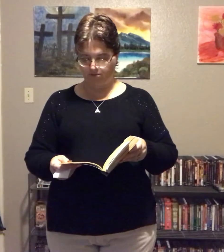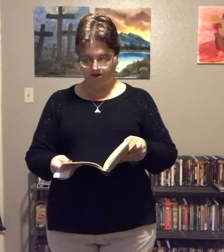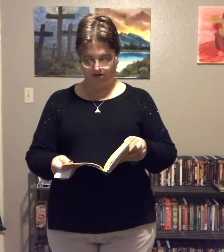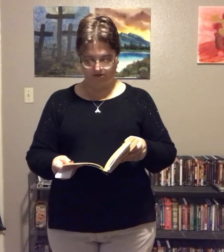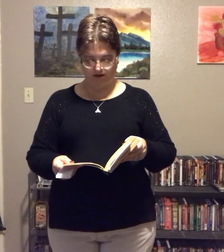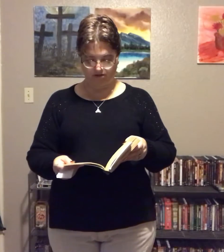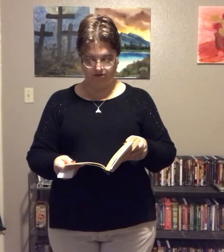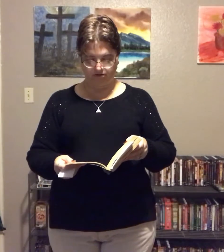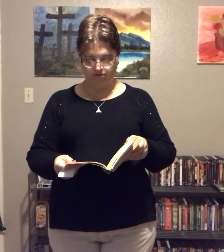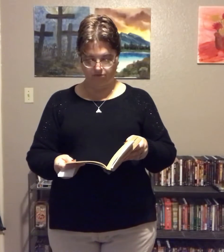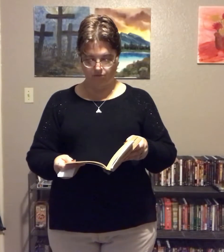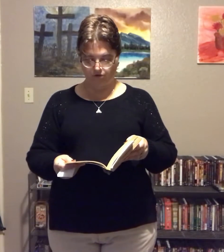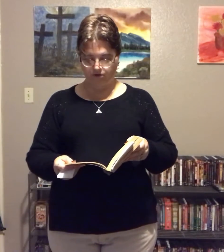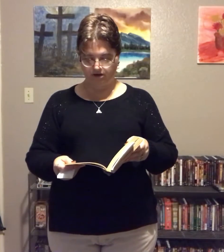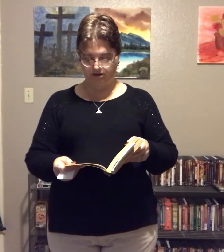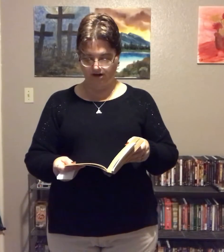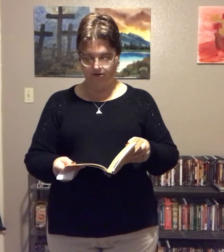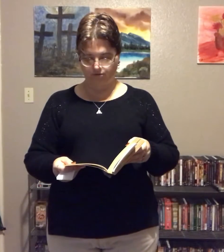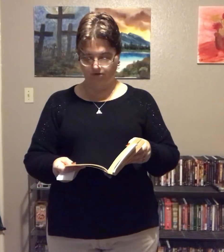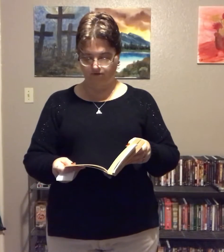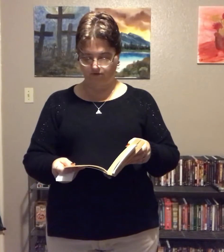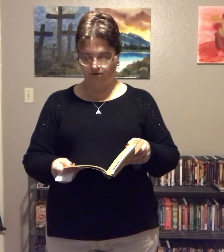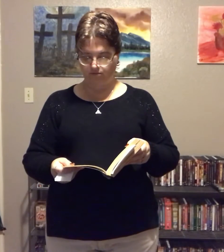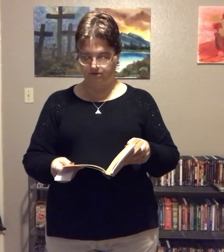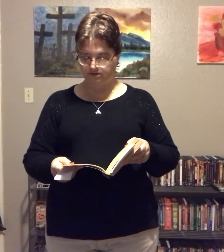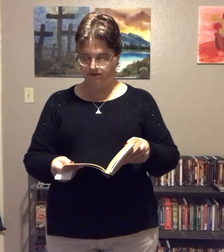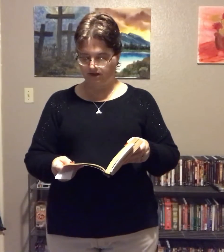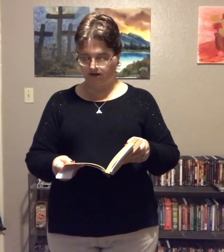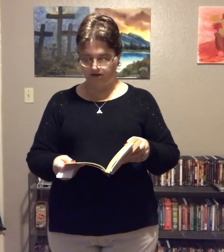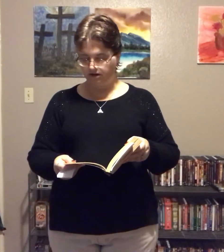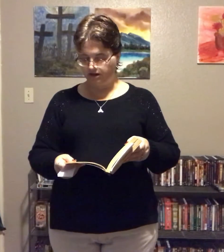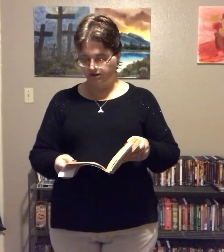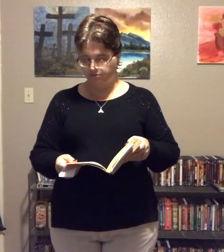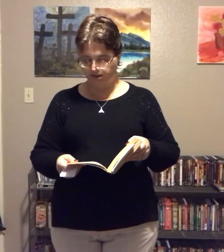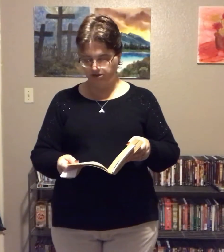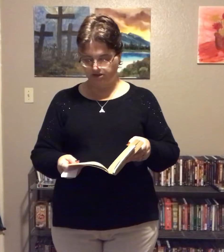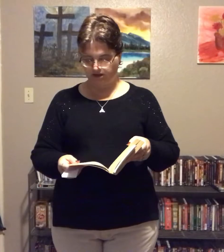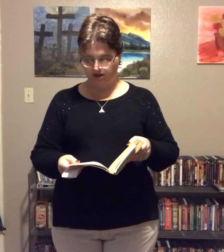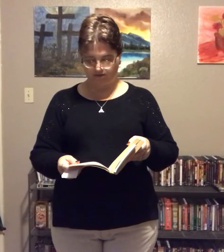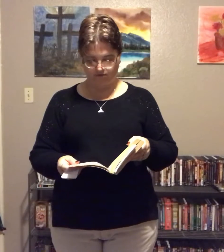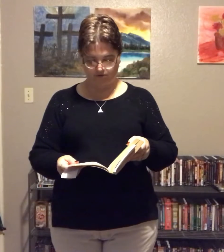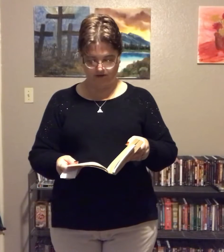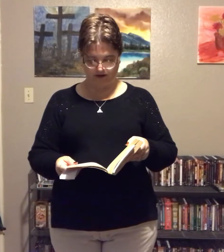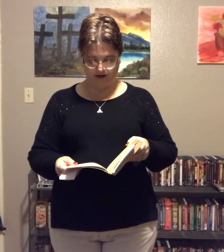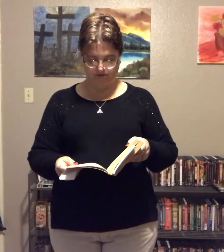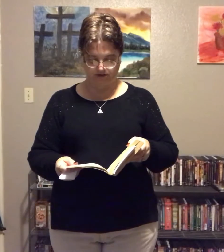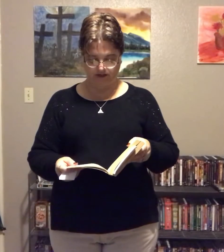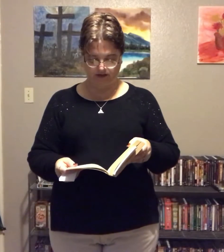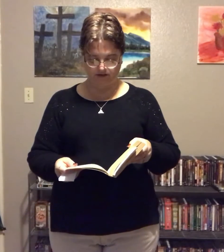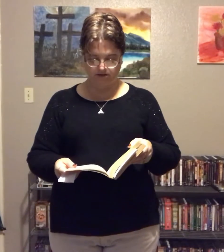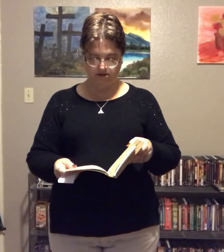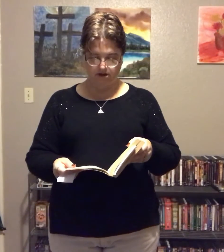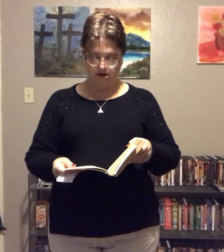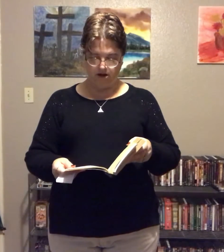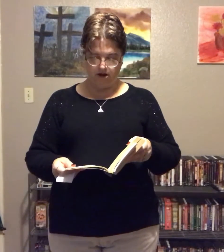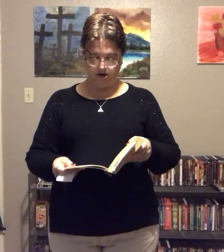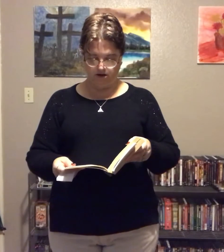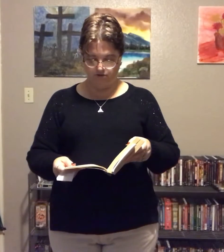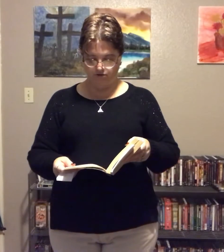because I could consume more than a day's worth of food at one sitting, especially if going out to eat. Another